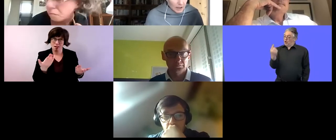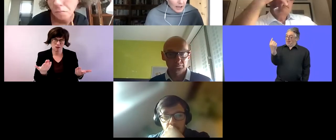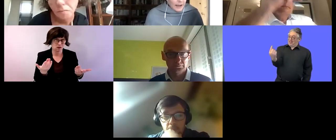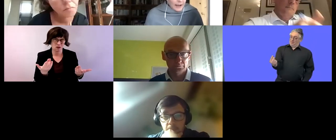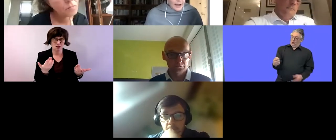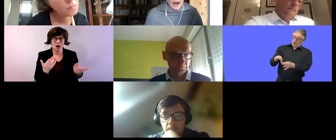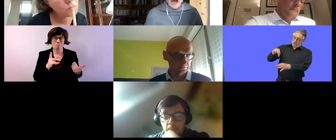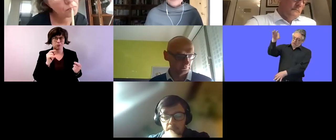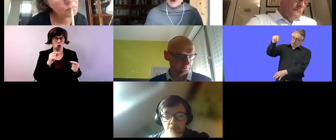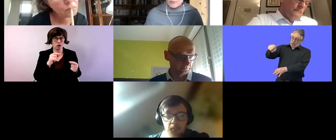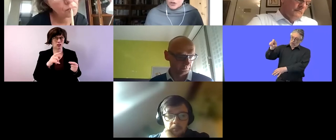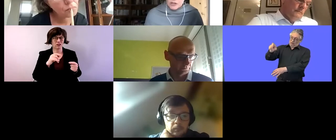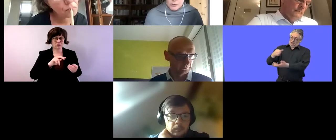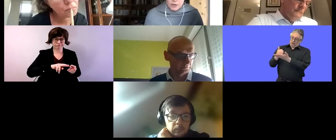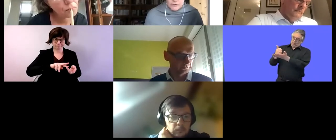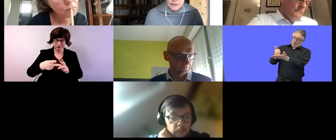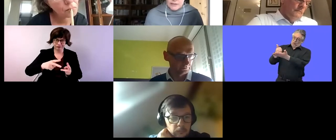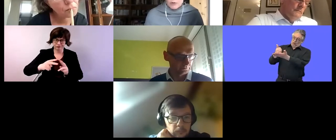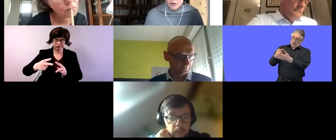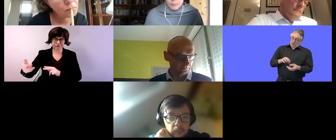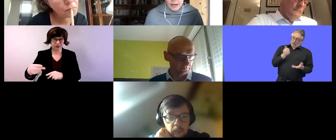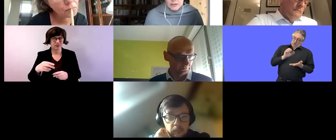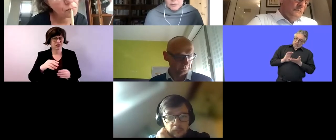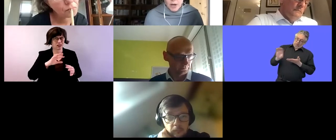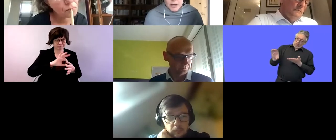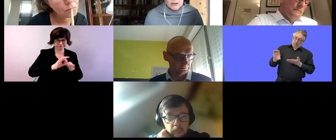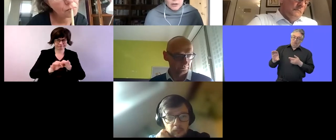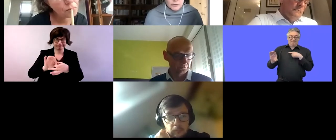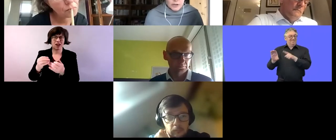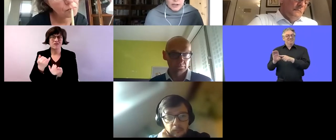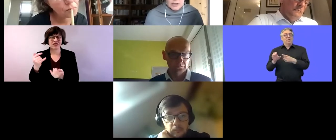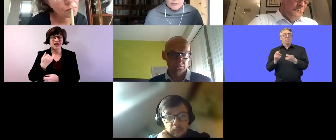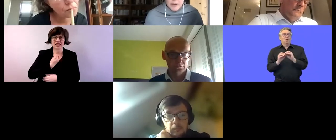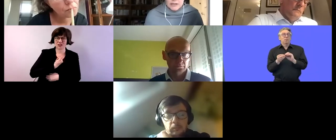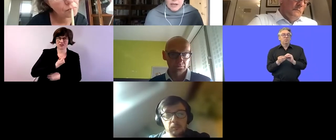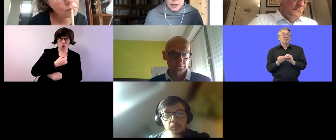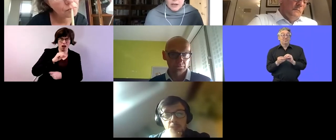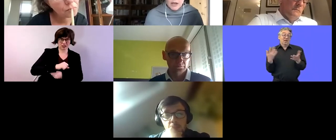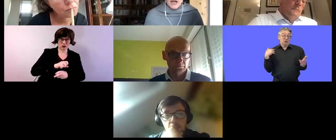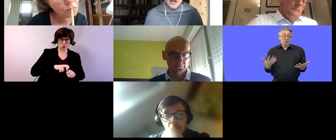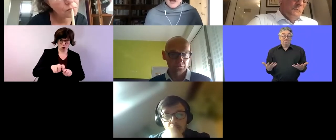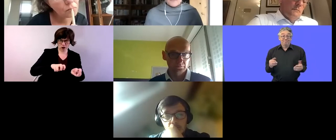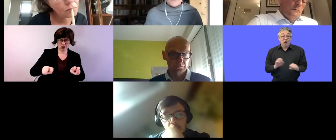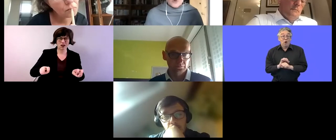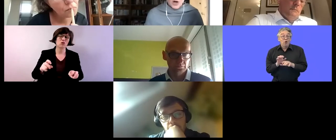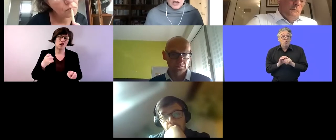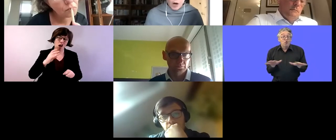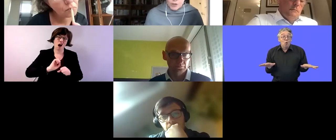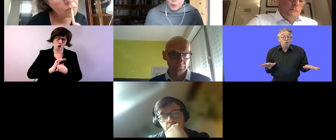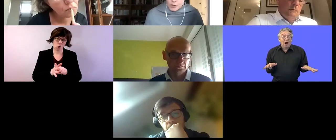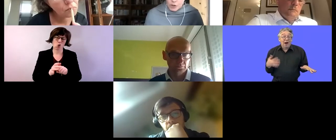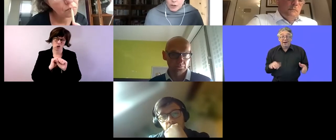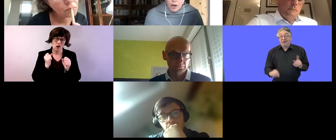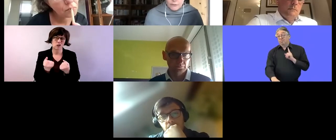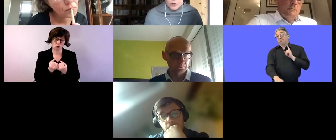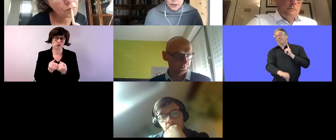and very much these were services that were impacted by the covet 19 pandemic um for a large